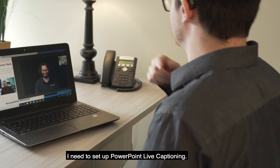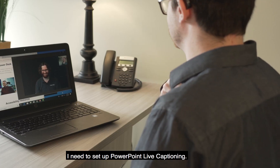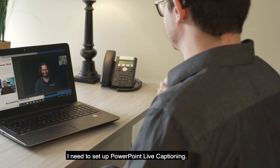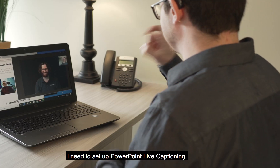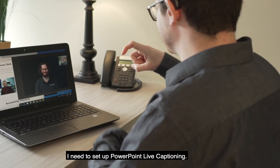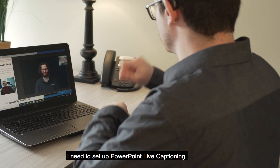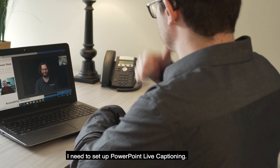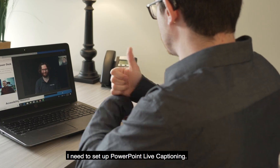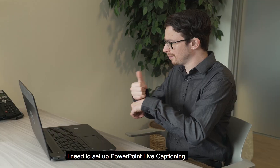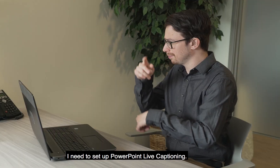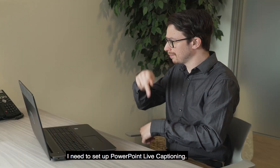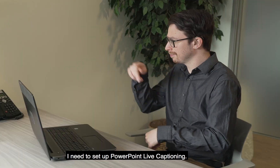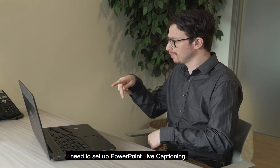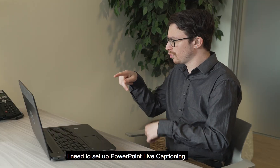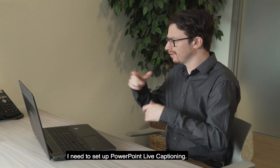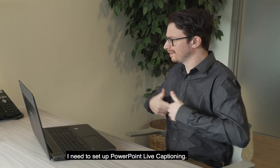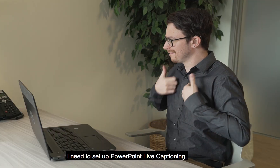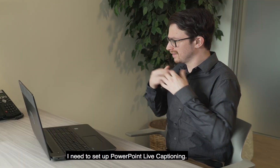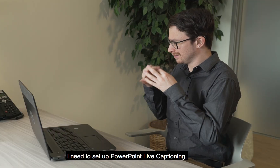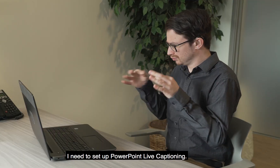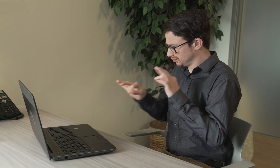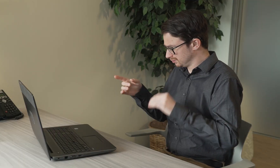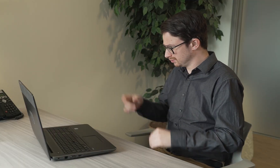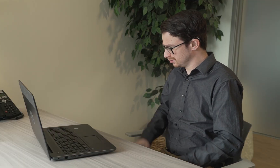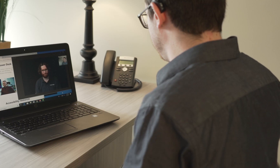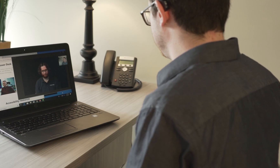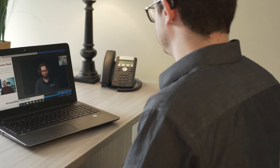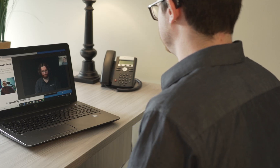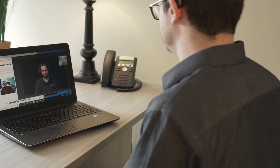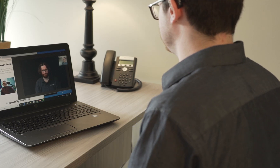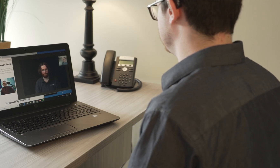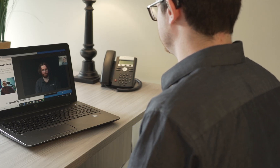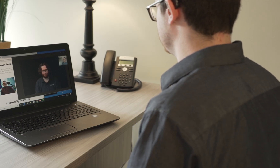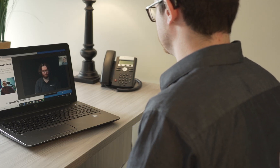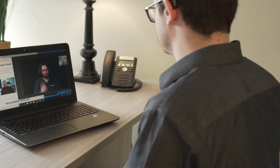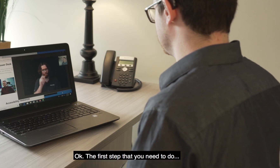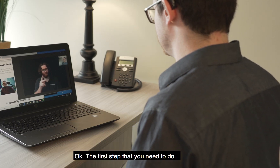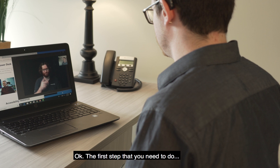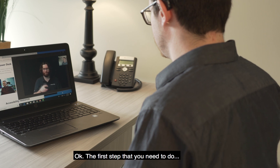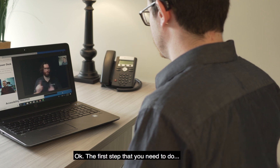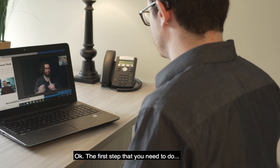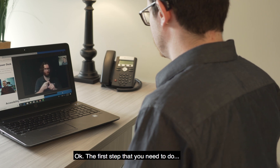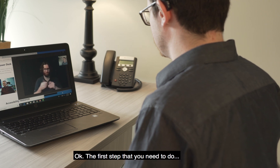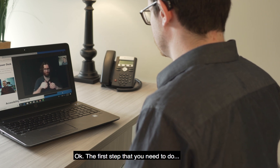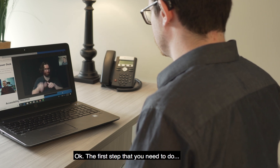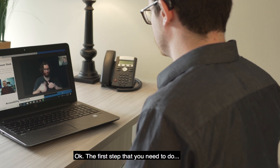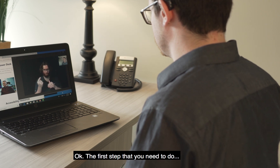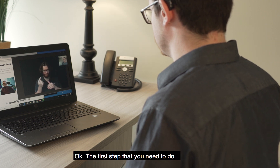I need to set up PowerPoint live captioning. Patrick and the support representative signing. Okay. The first step that you